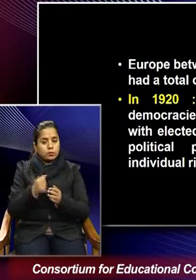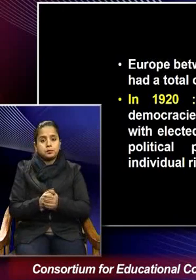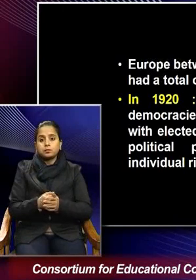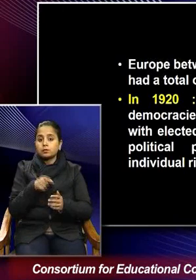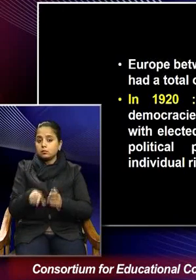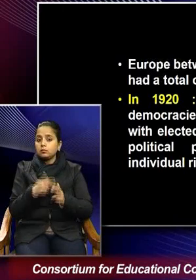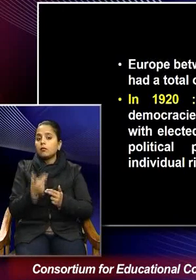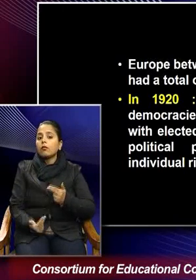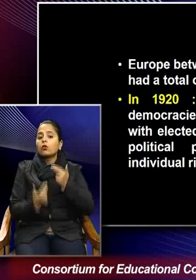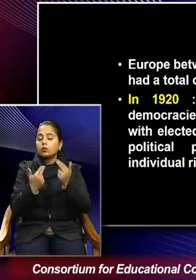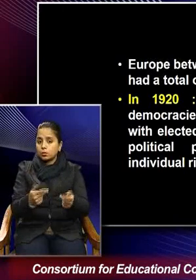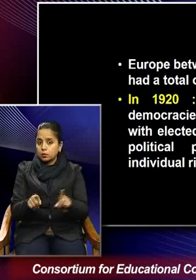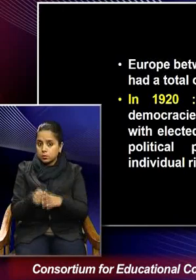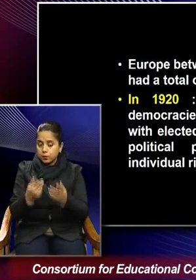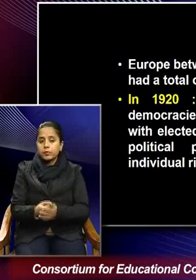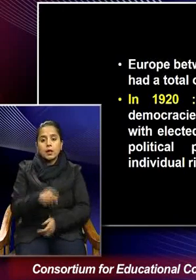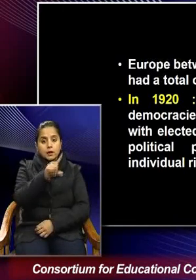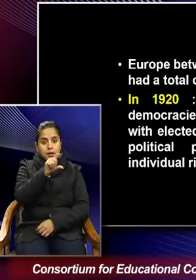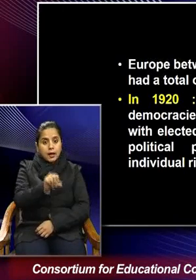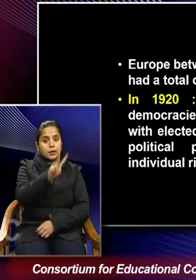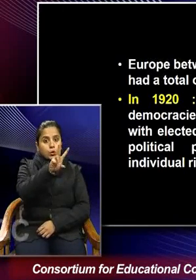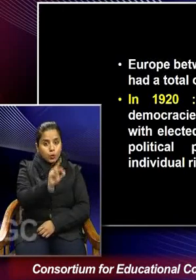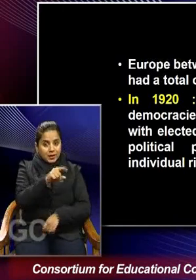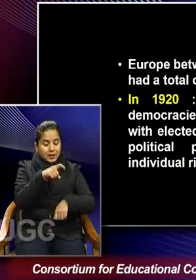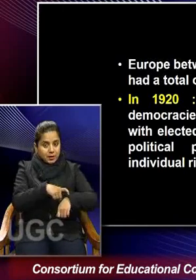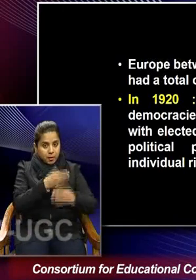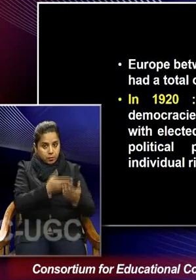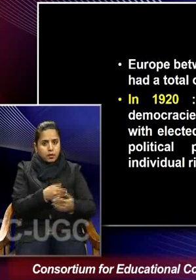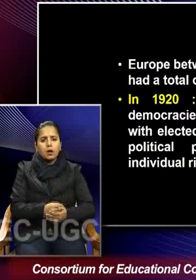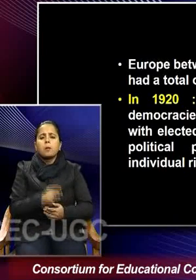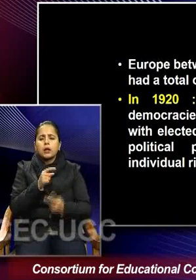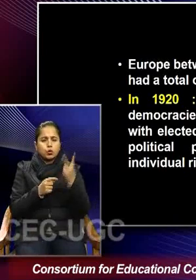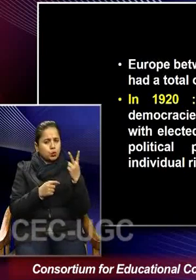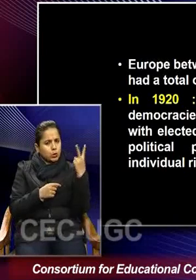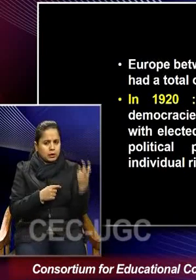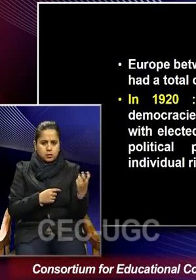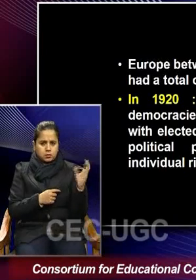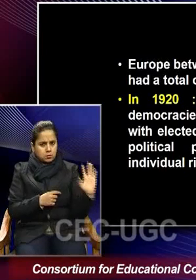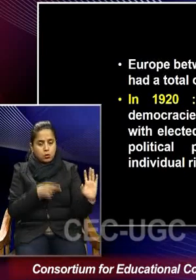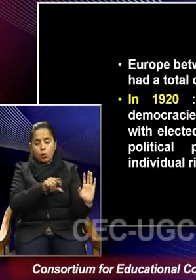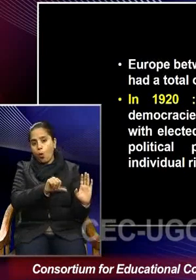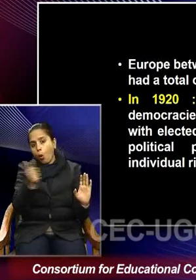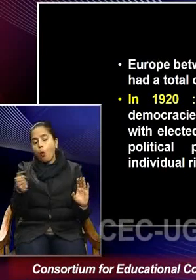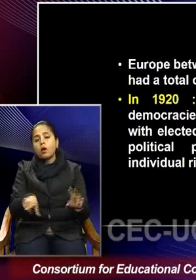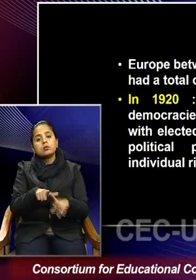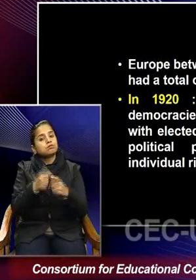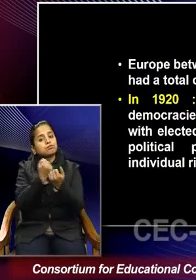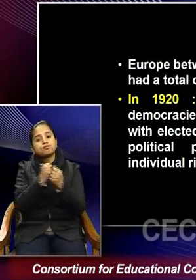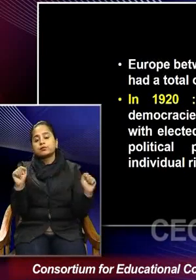story. In 1920s, except to all were democracies,